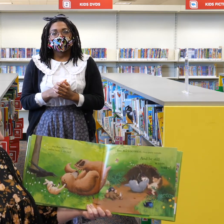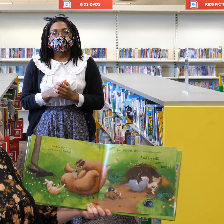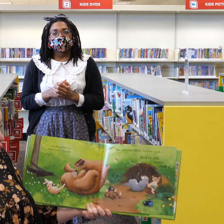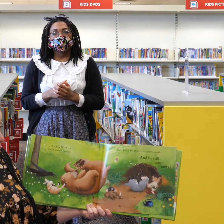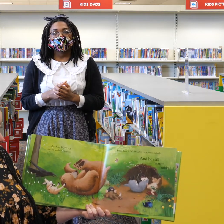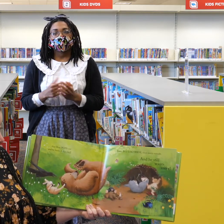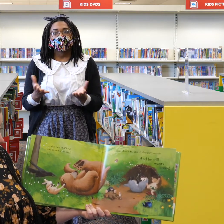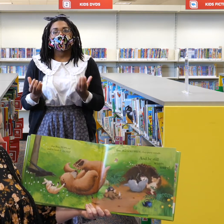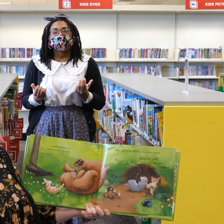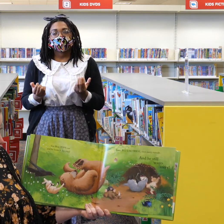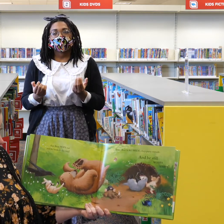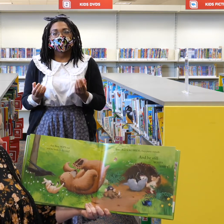wants more.